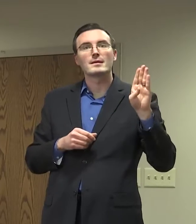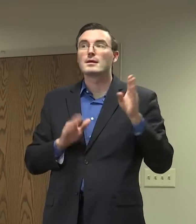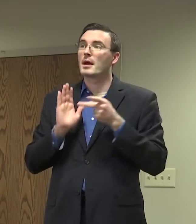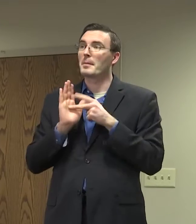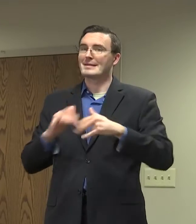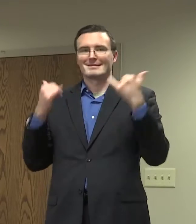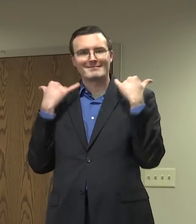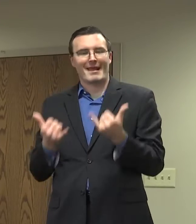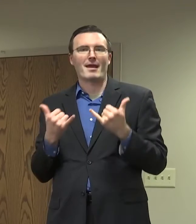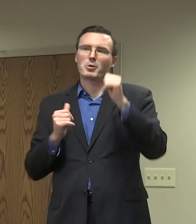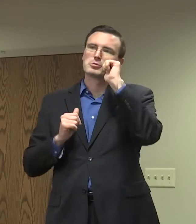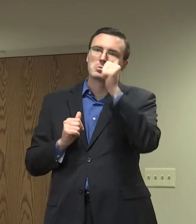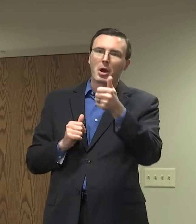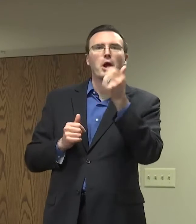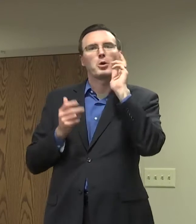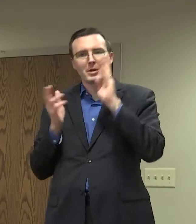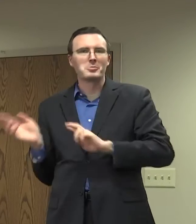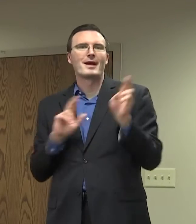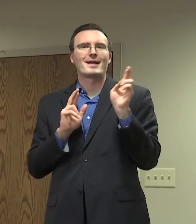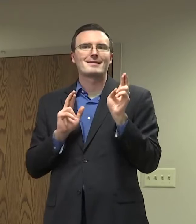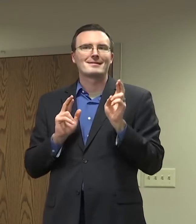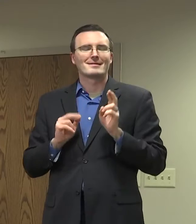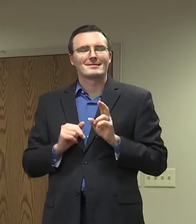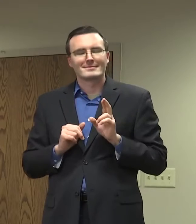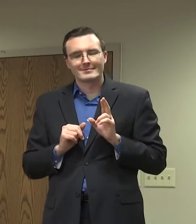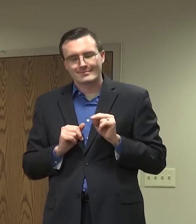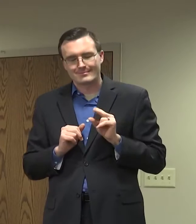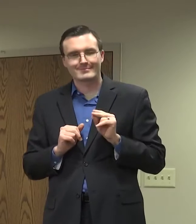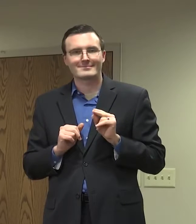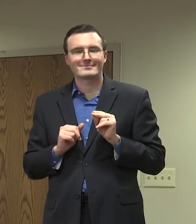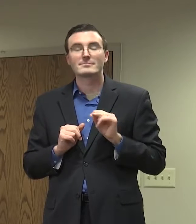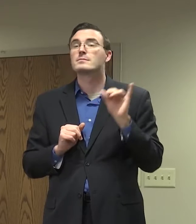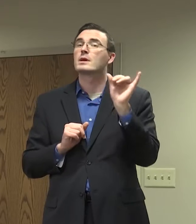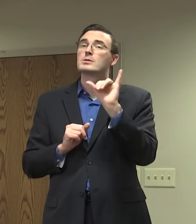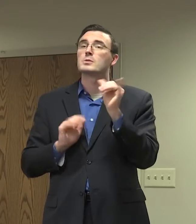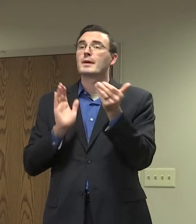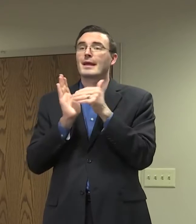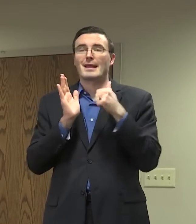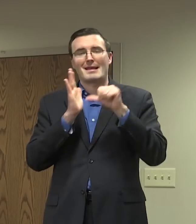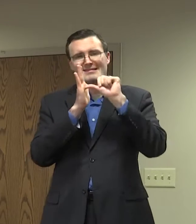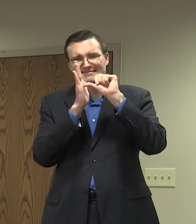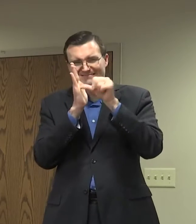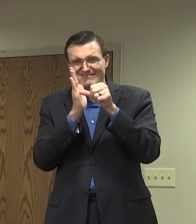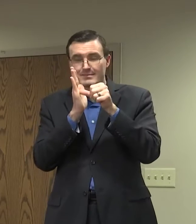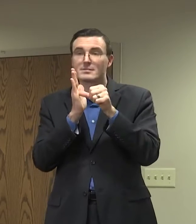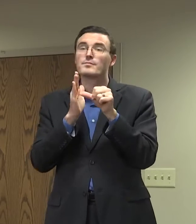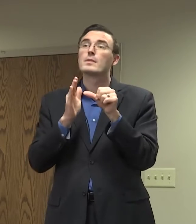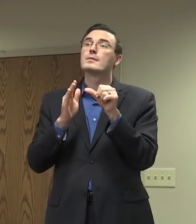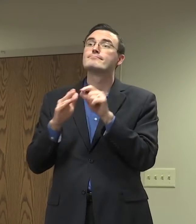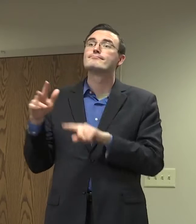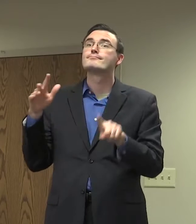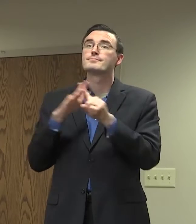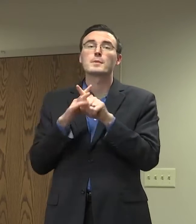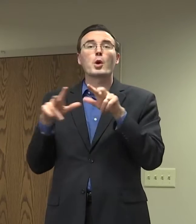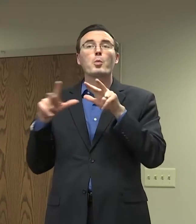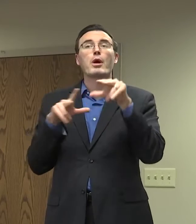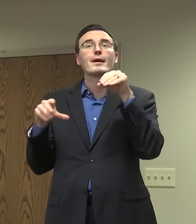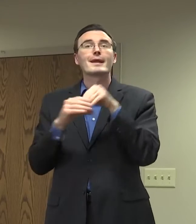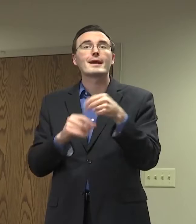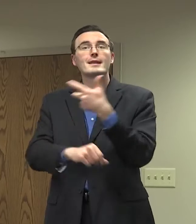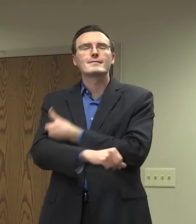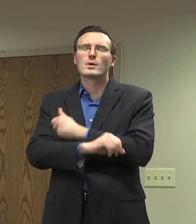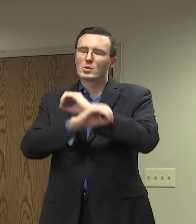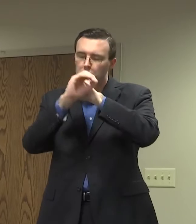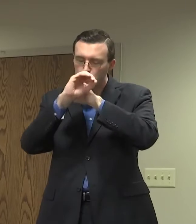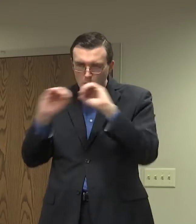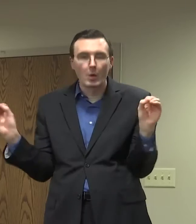And I want to reiterate clearly, no entity is providing walk-in vaccinations. Do not walk into a pharmacy. Do not